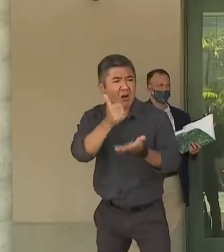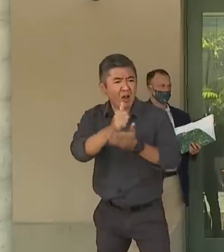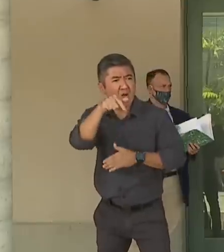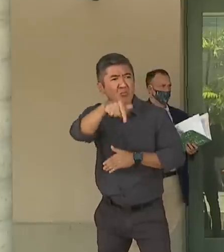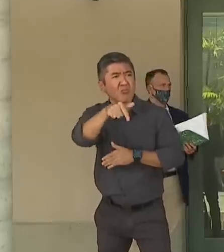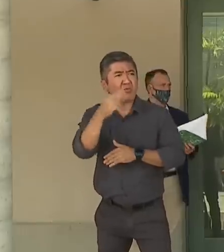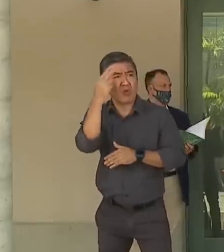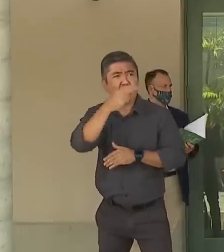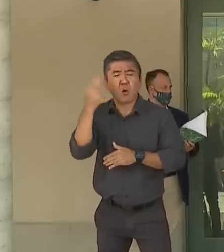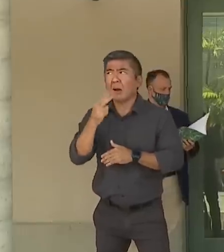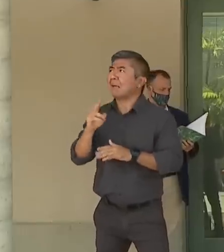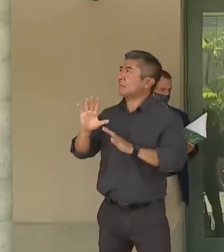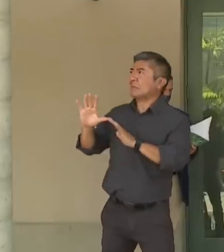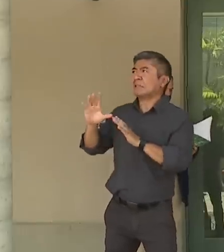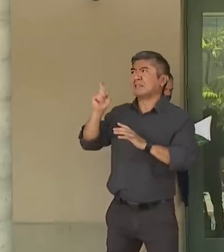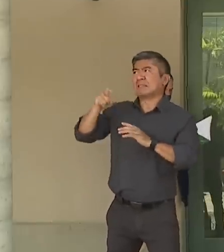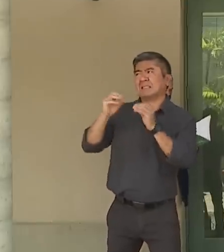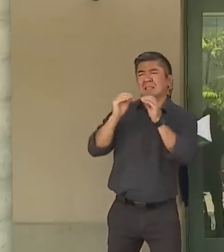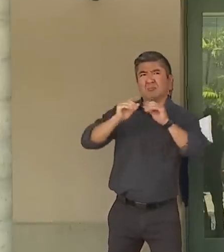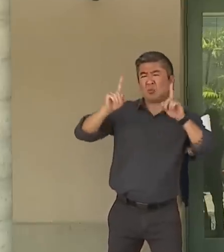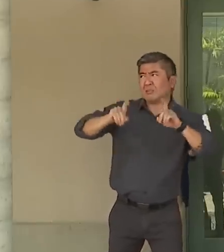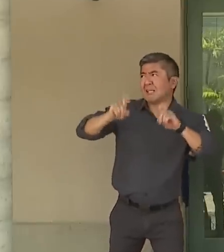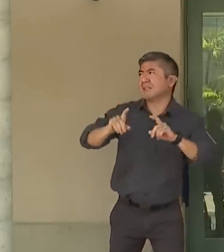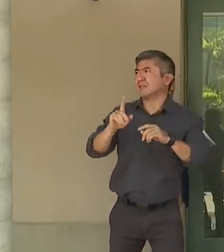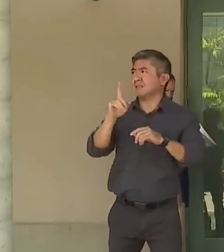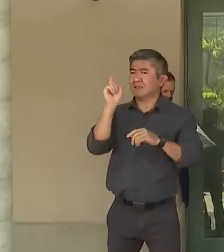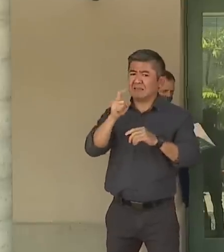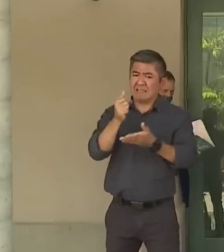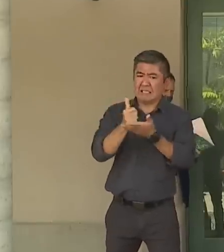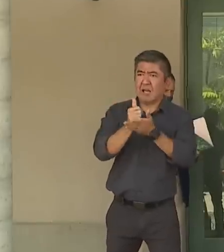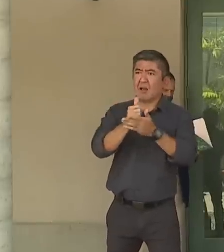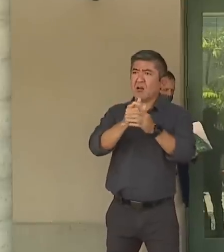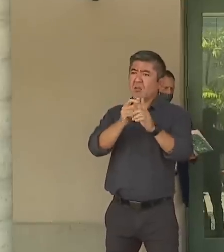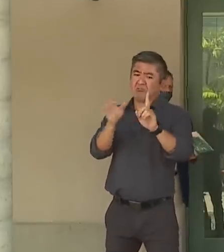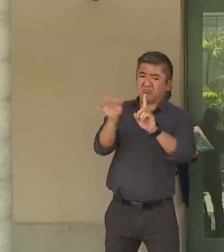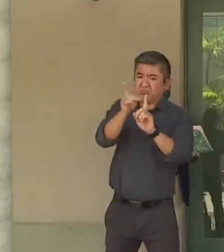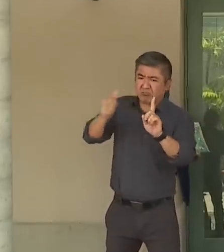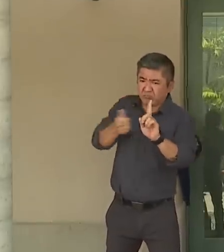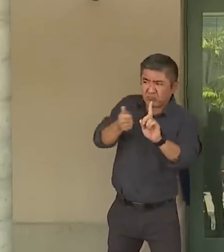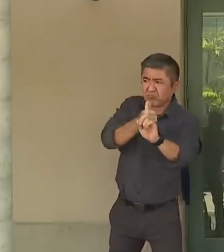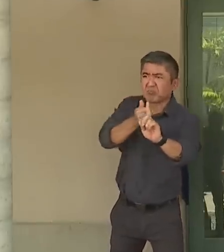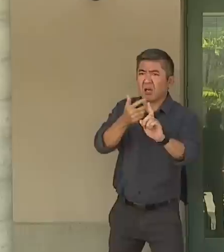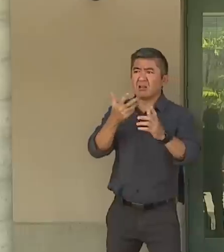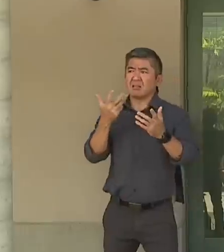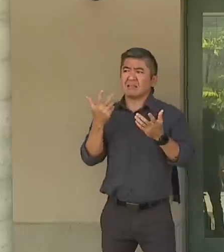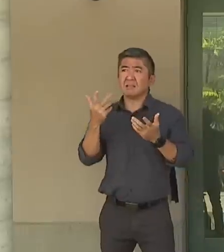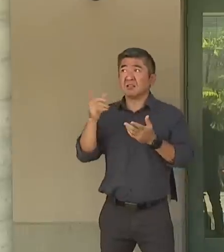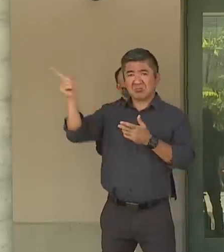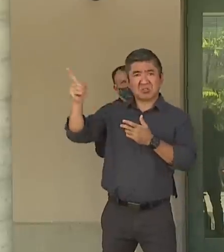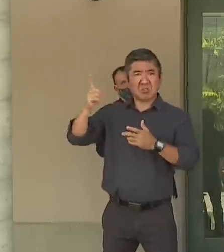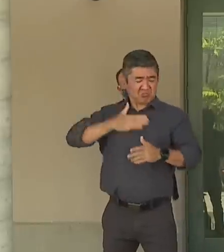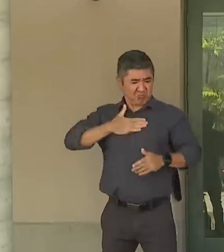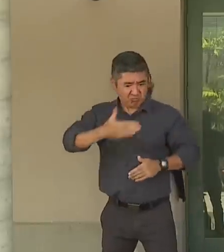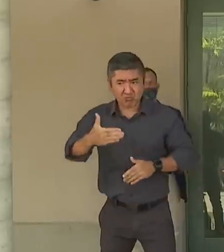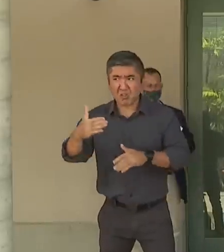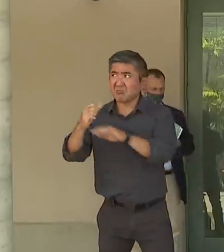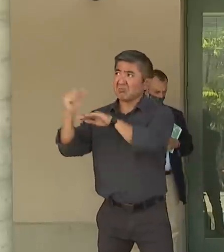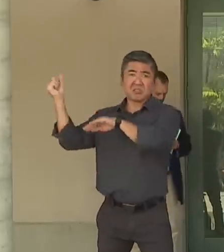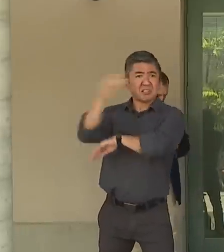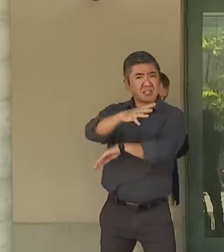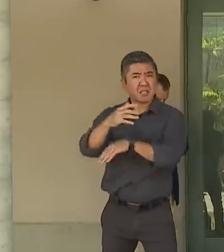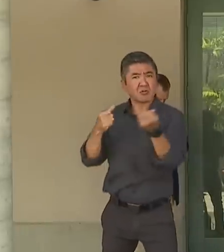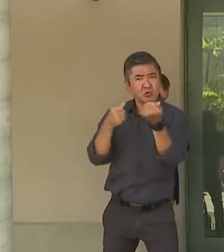testing and we need more remdesivir. They stood up and they responded.